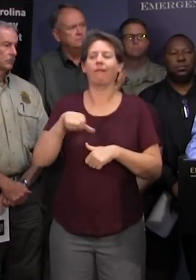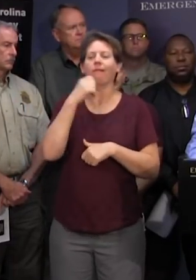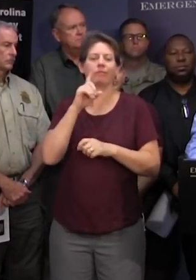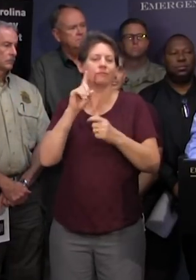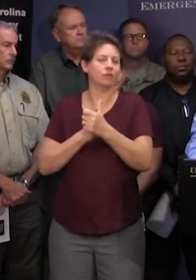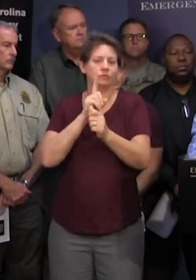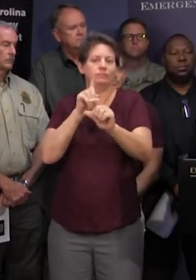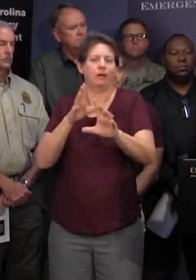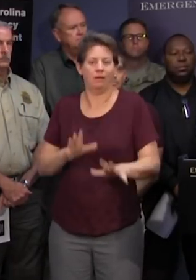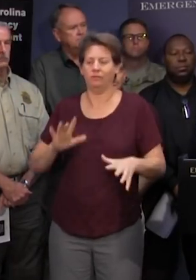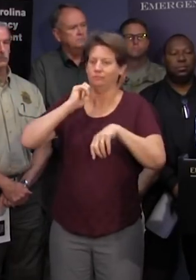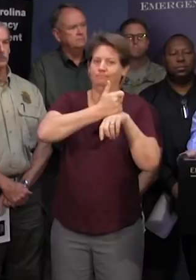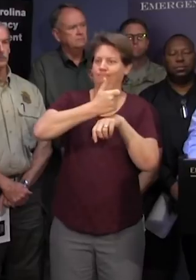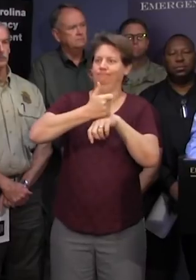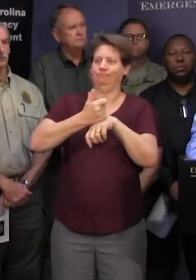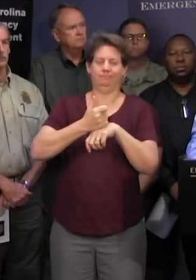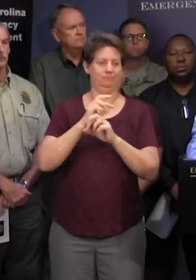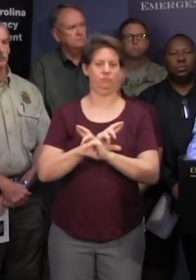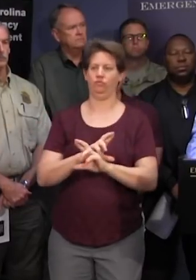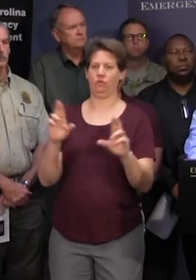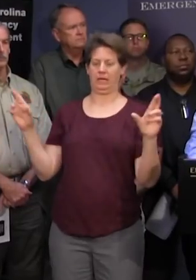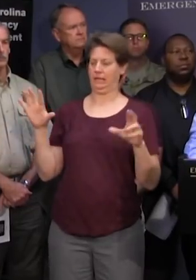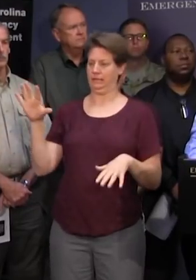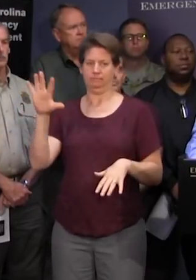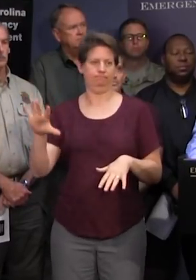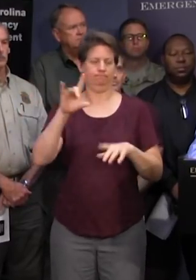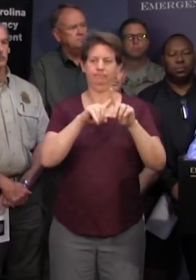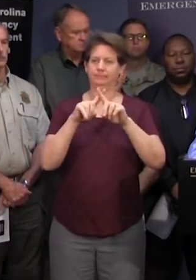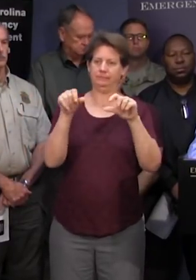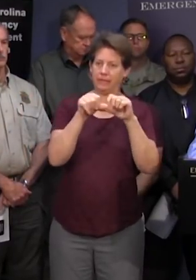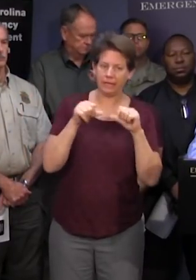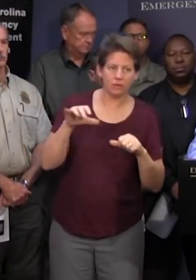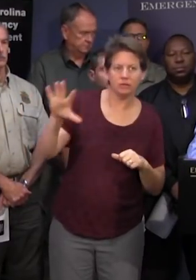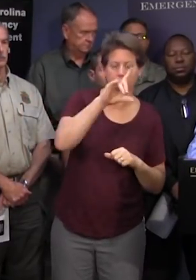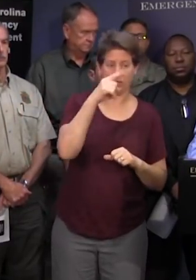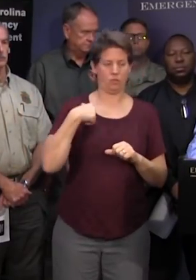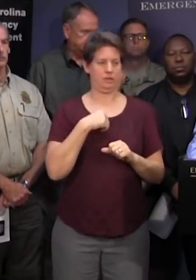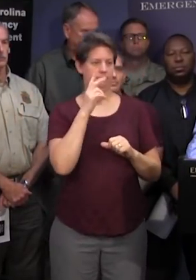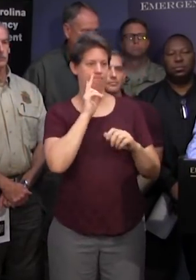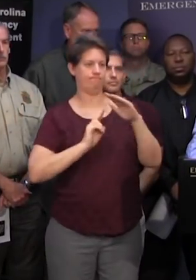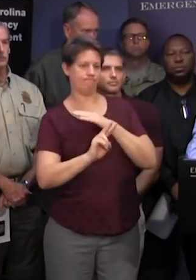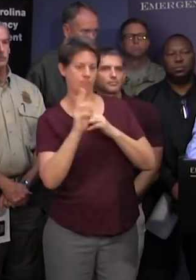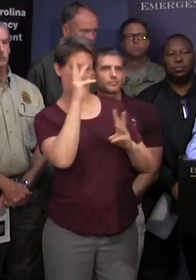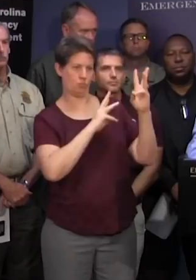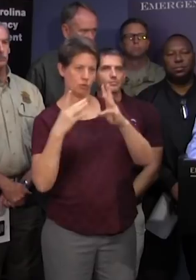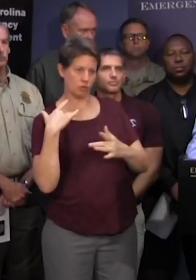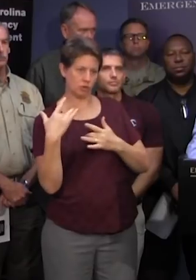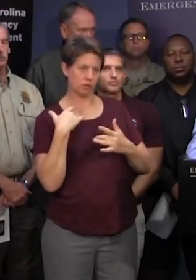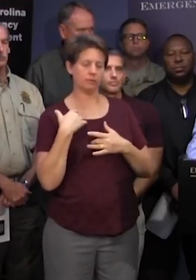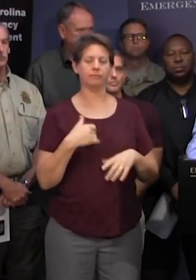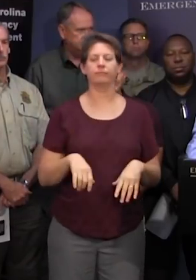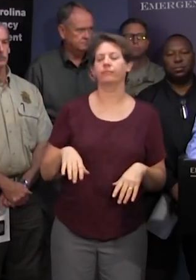others stationed all over the areas of immediate concern now and those are as was